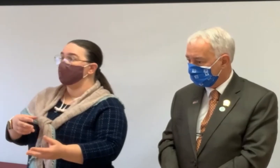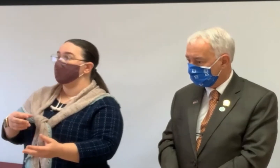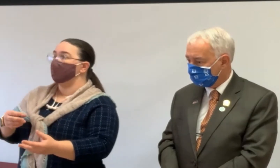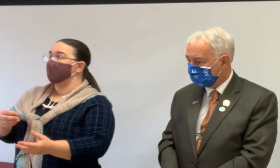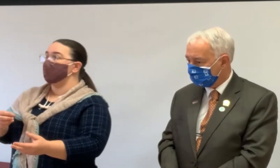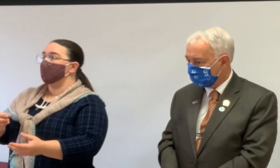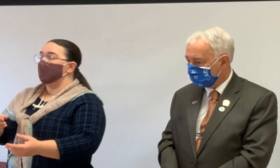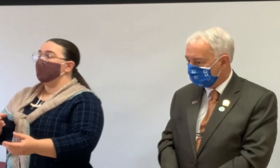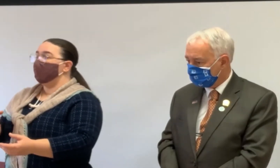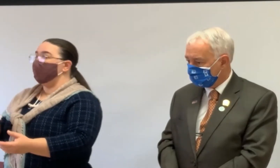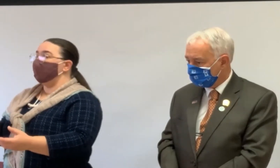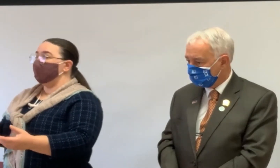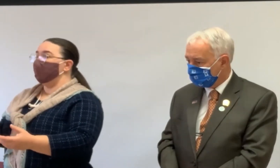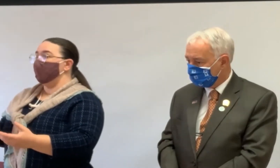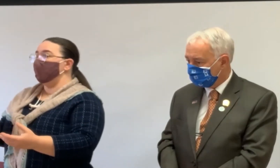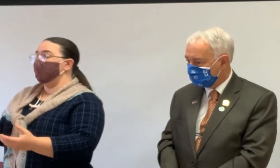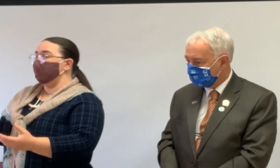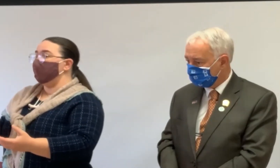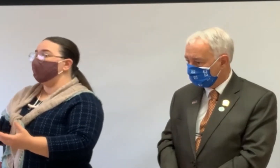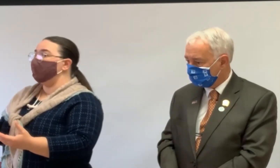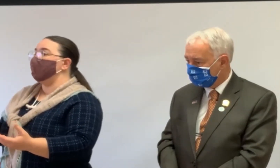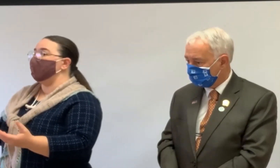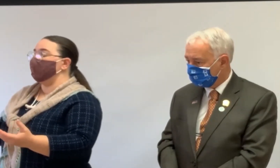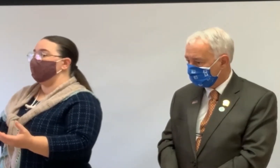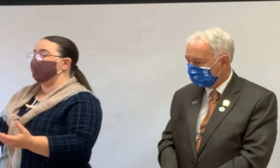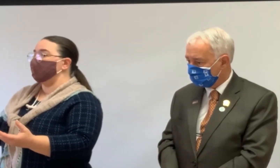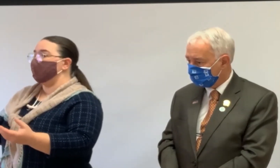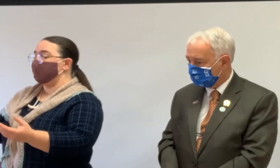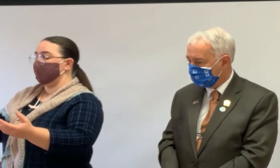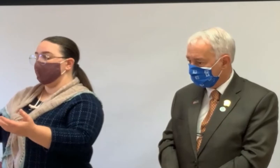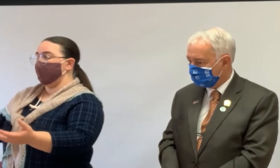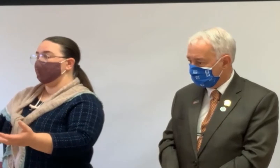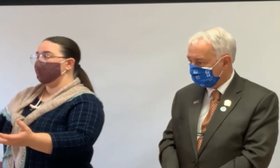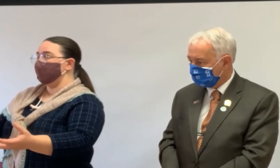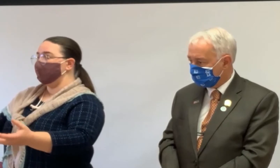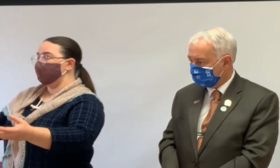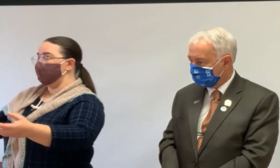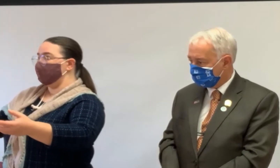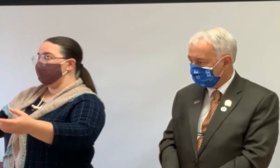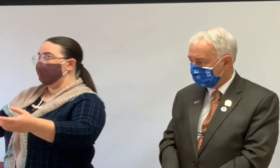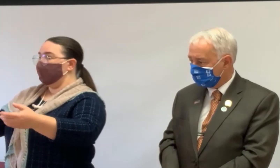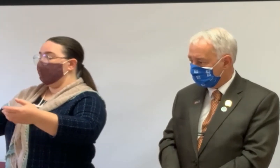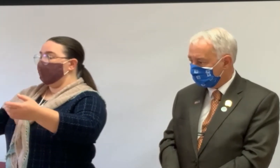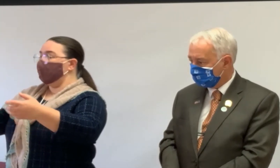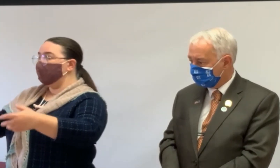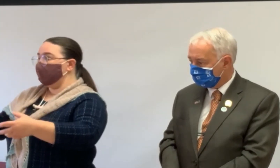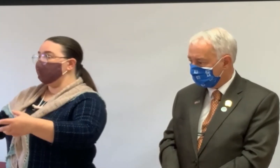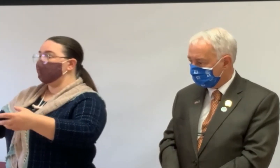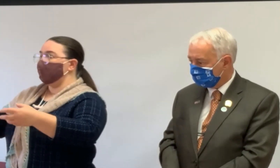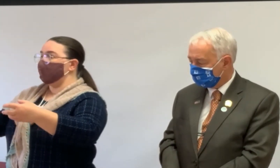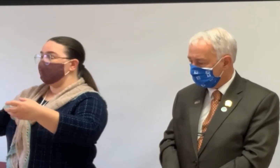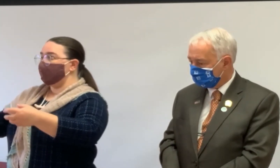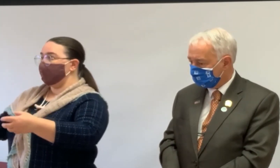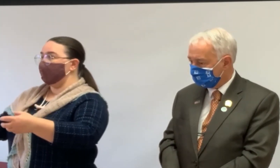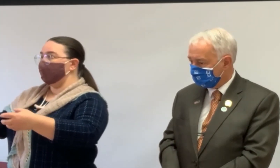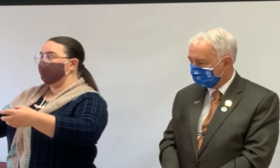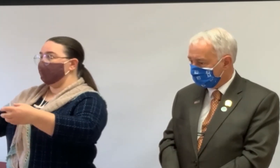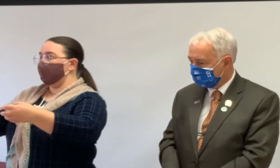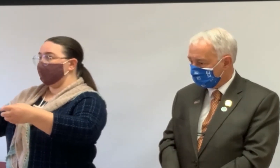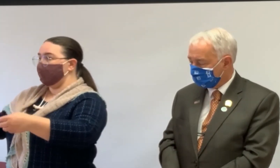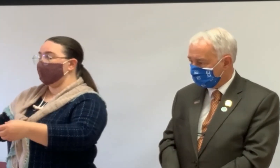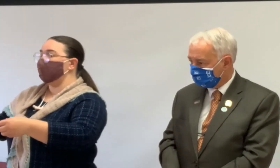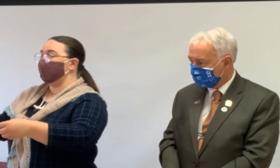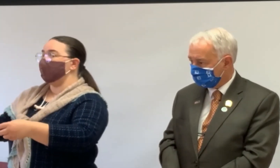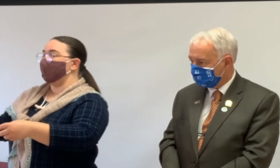a lot of the features of this, but when, when you need it, it works because it allows you to use and to live